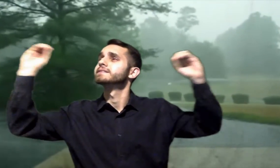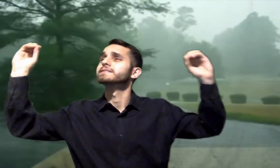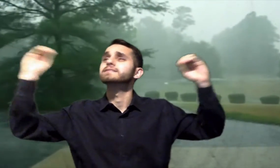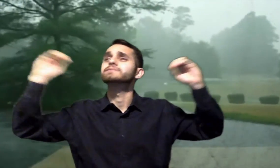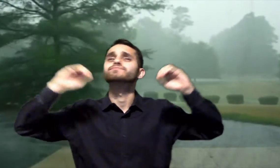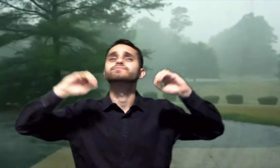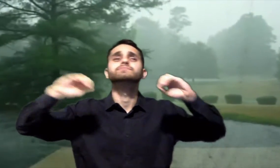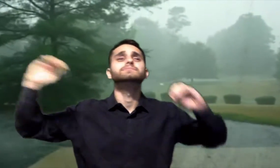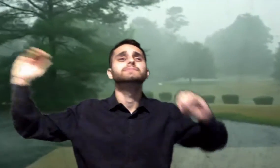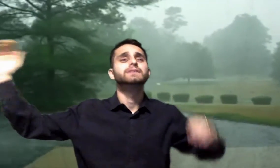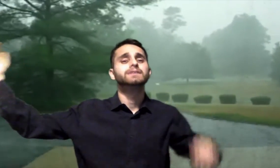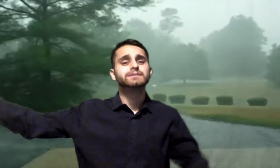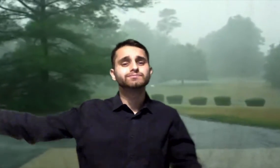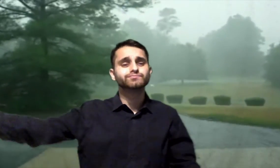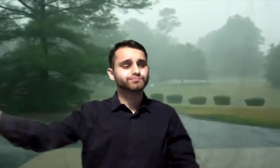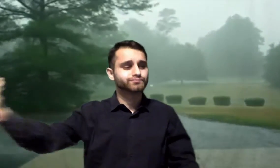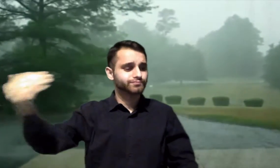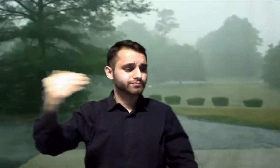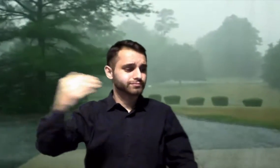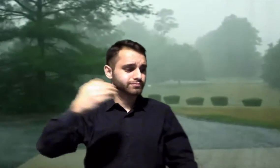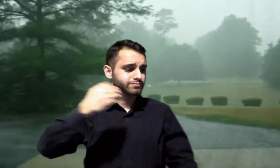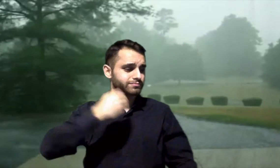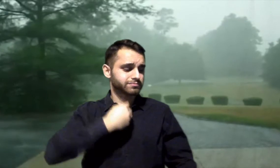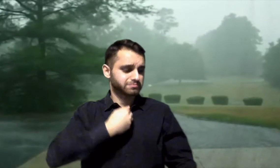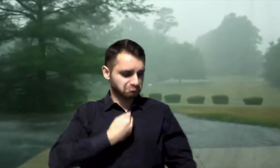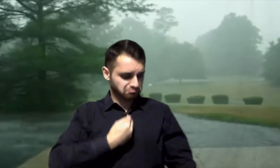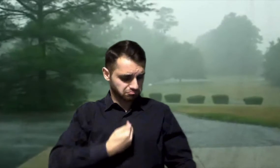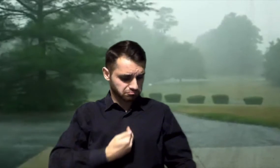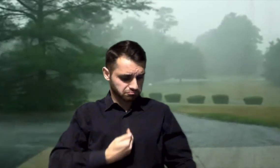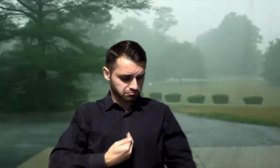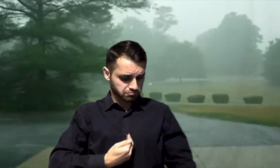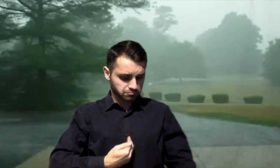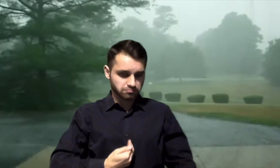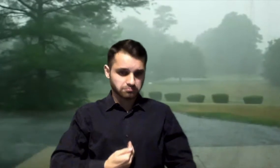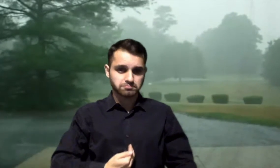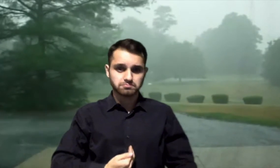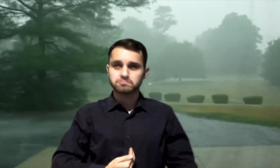to me. Speak to me.